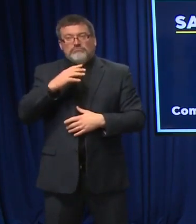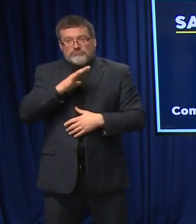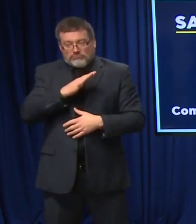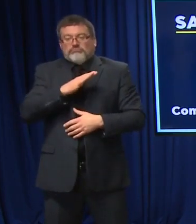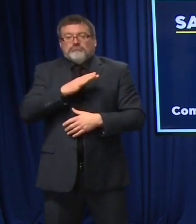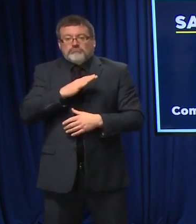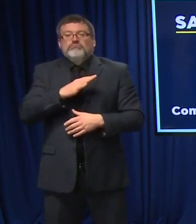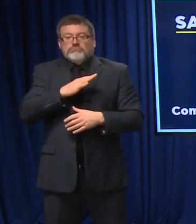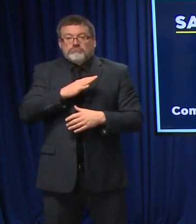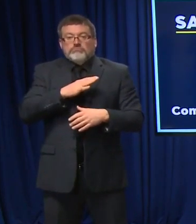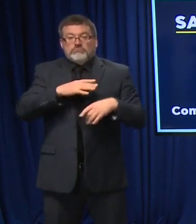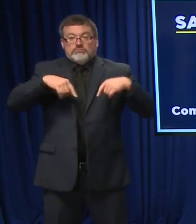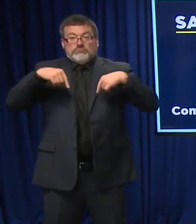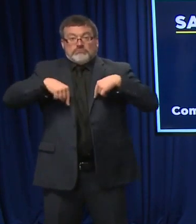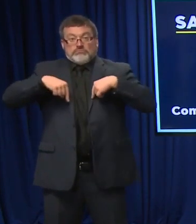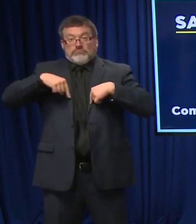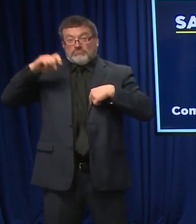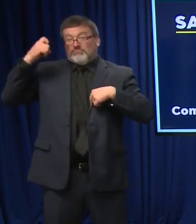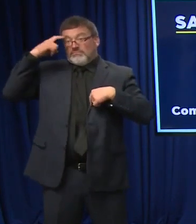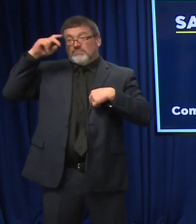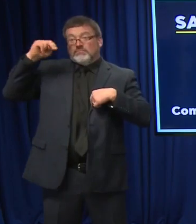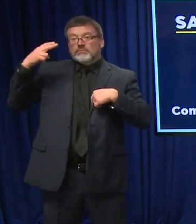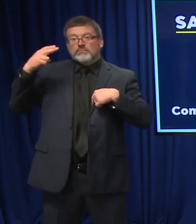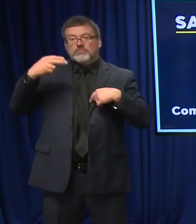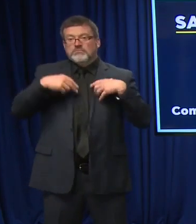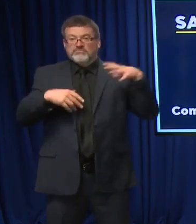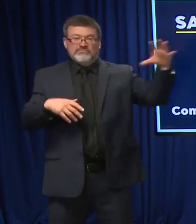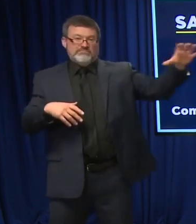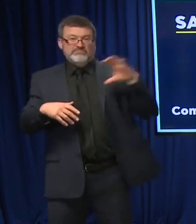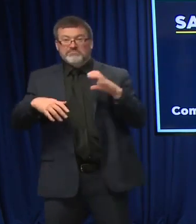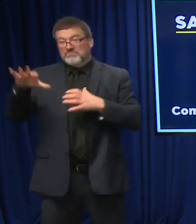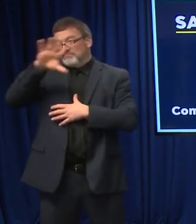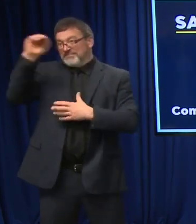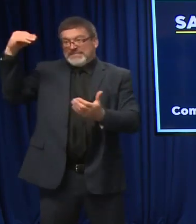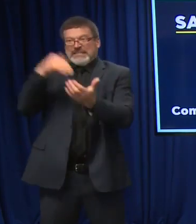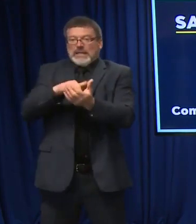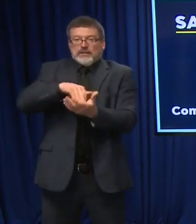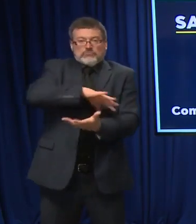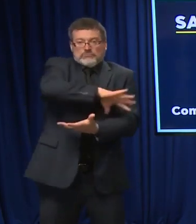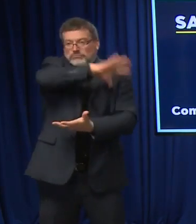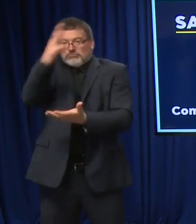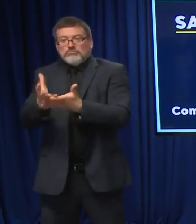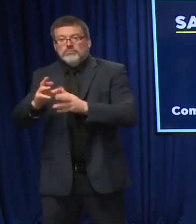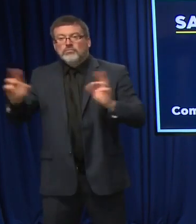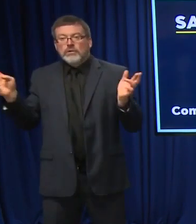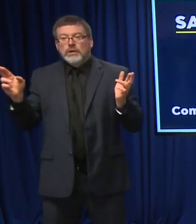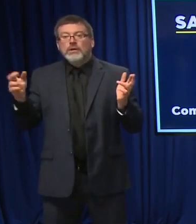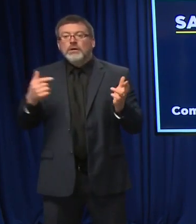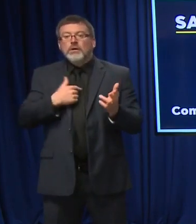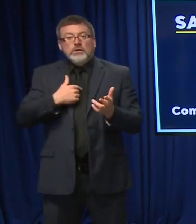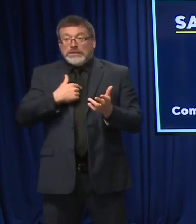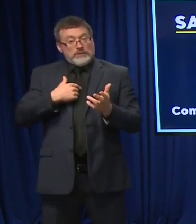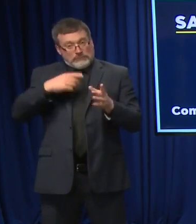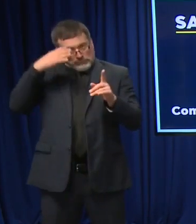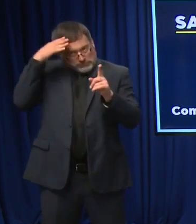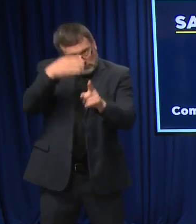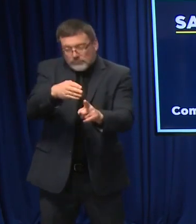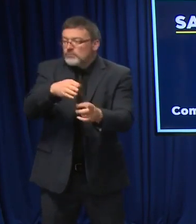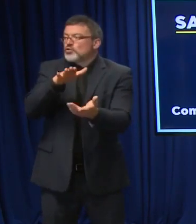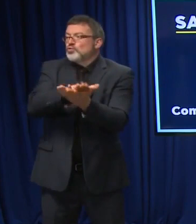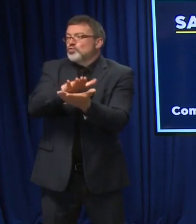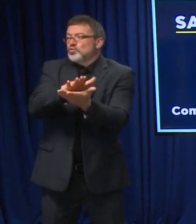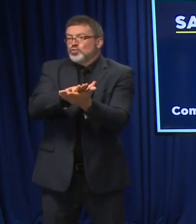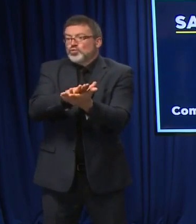50,000 of these at-home rapid tests, and we'll be offering these first tests to schools across the state that request a supply.